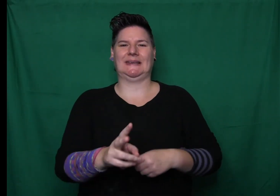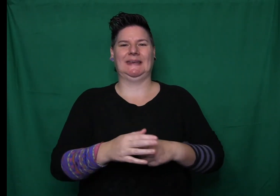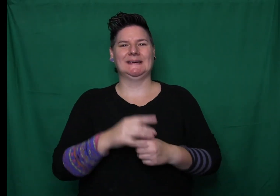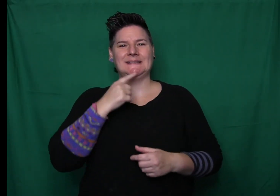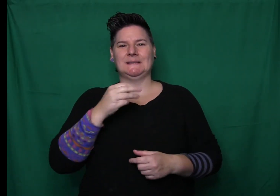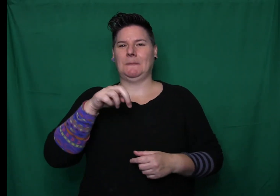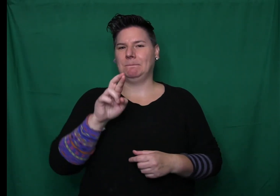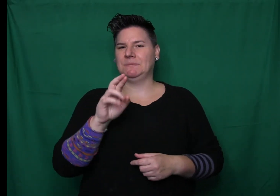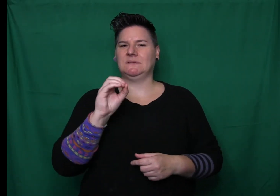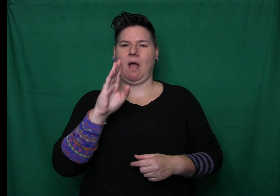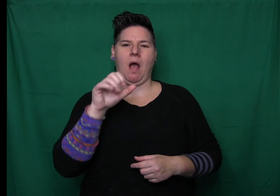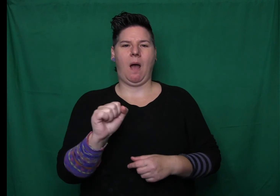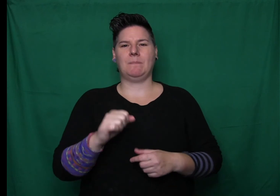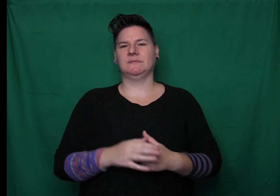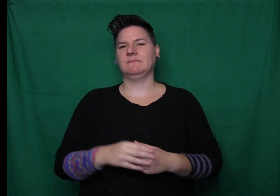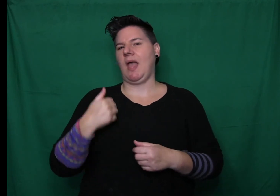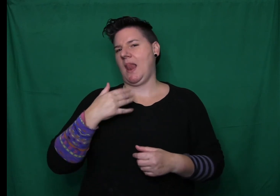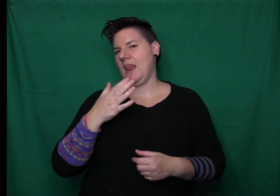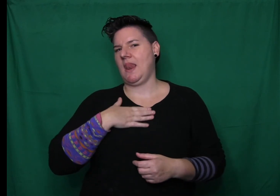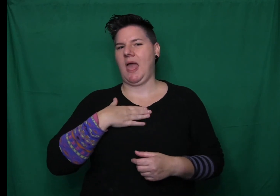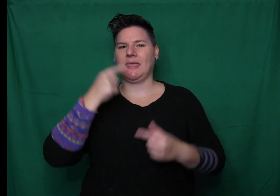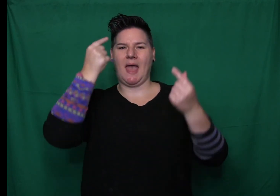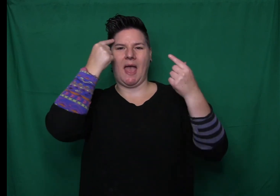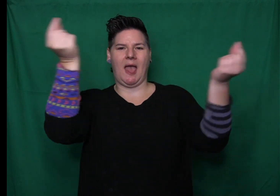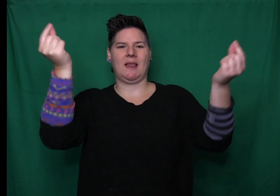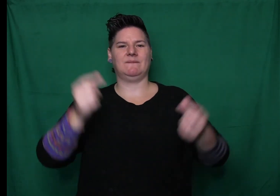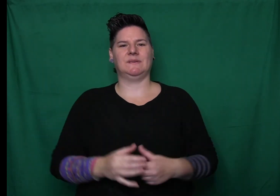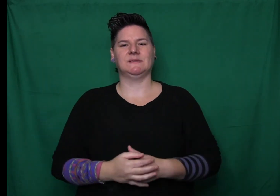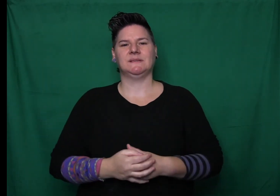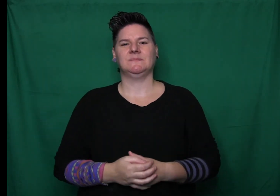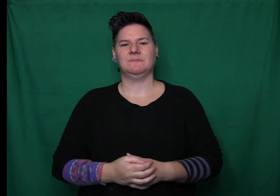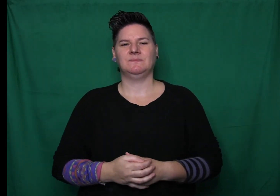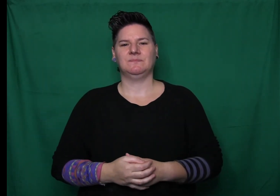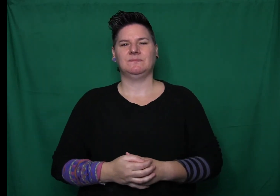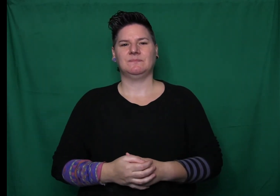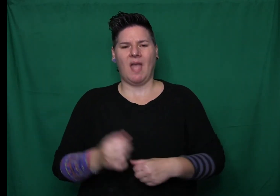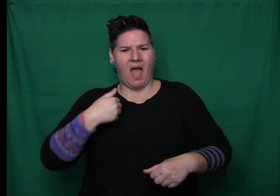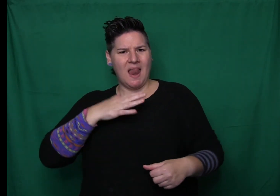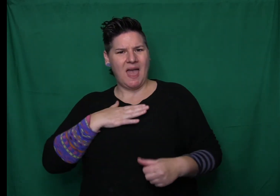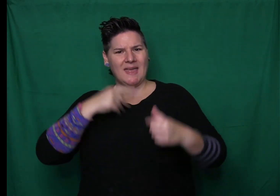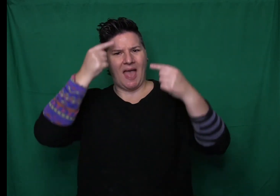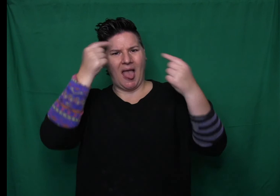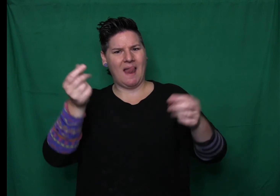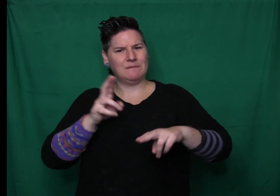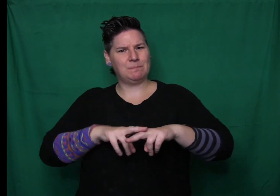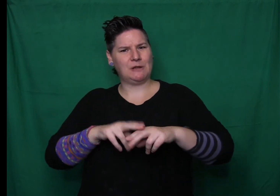Well, said Cook, your play had a happy ending, after all. Even if people can't tell the